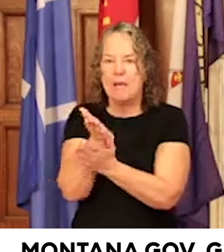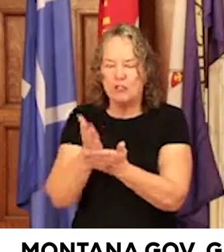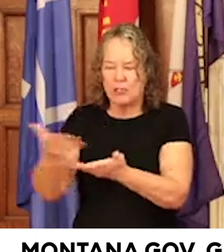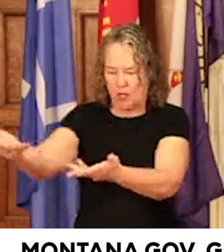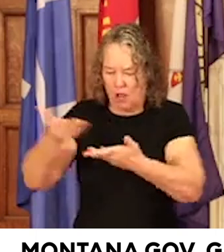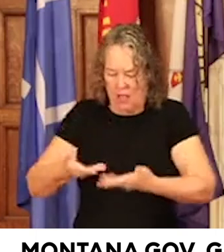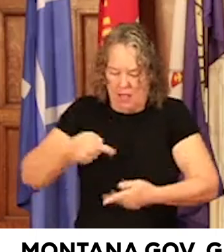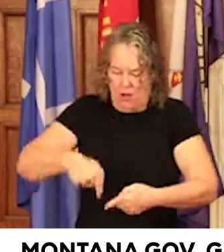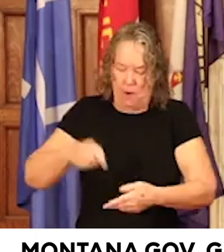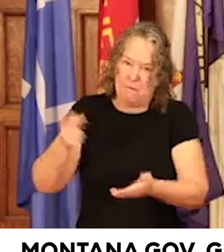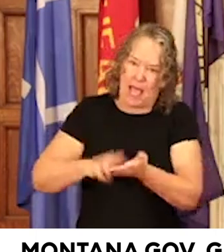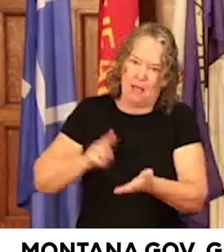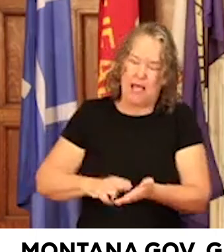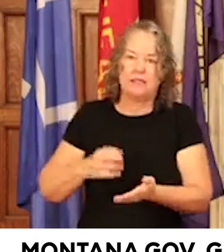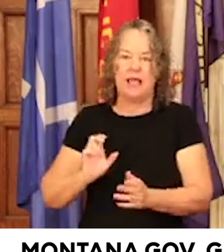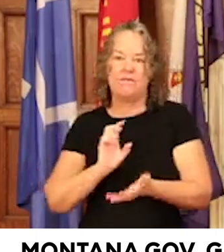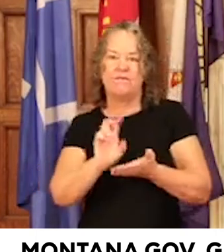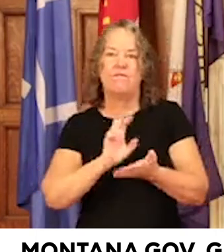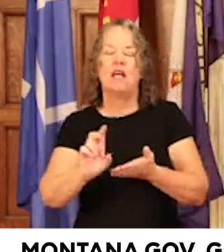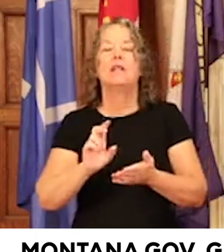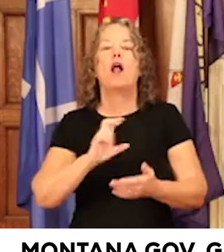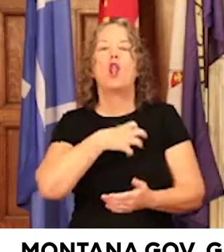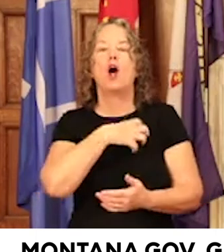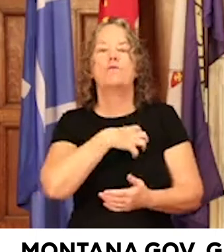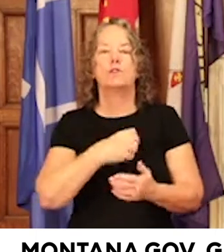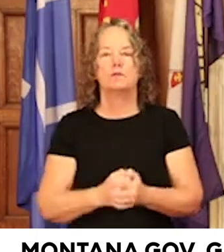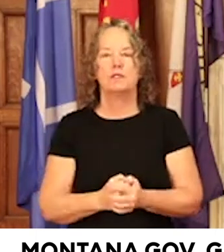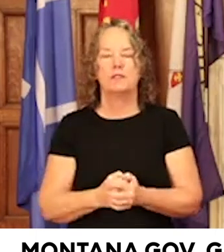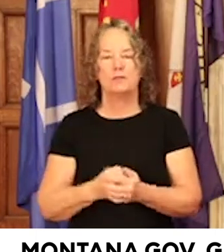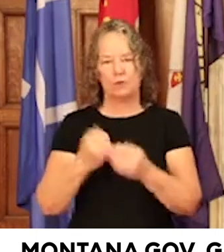resources to law enforcement. And with that, I'd be happy to take some questions.